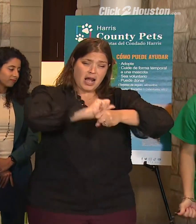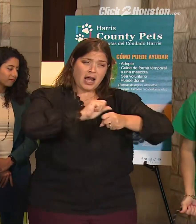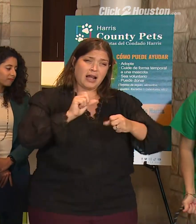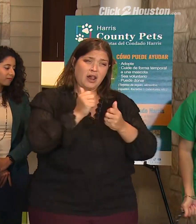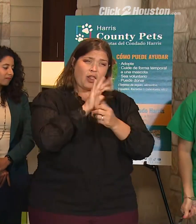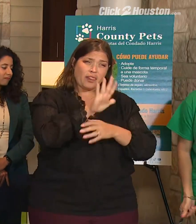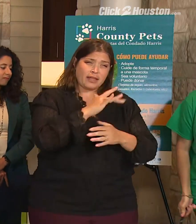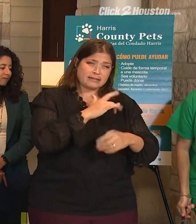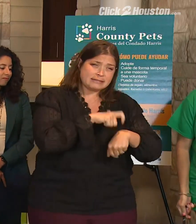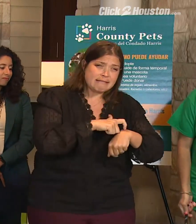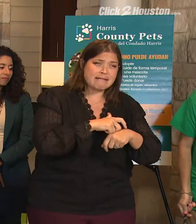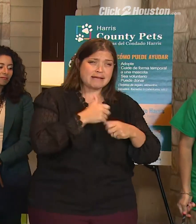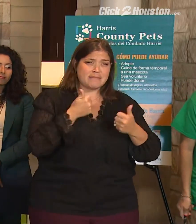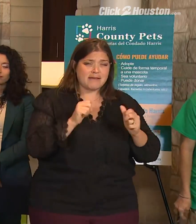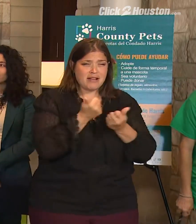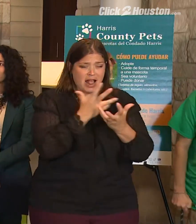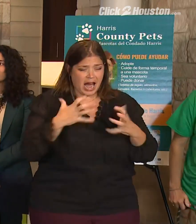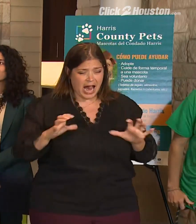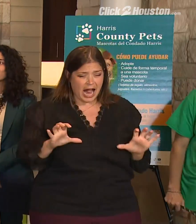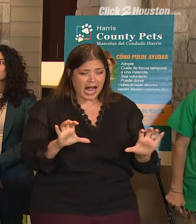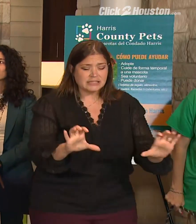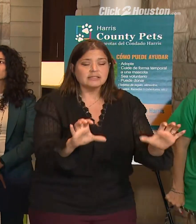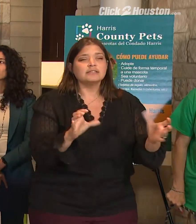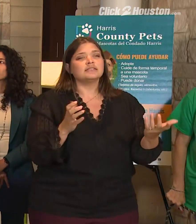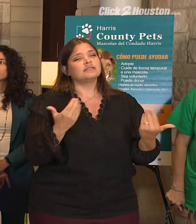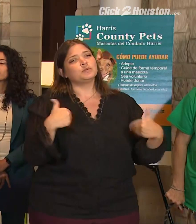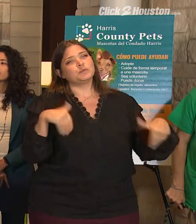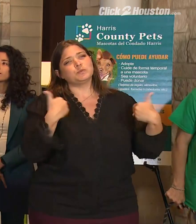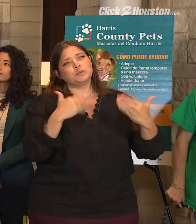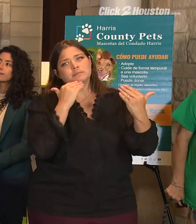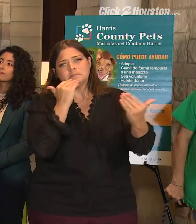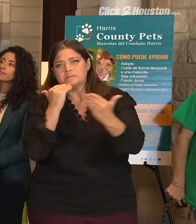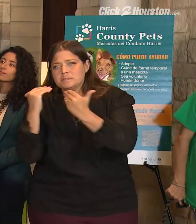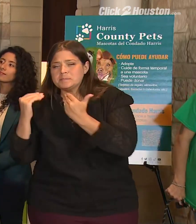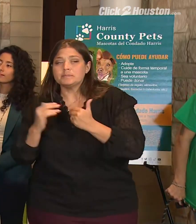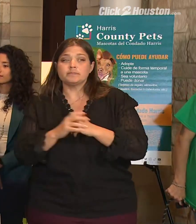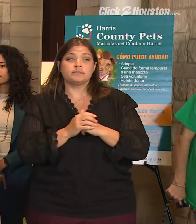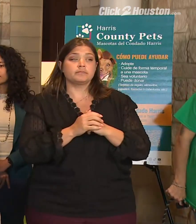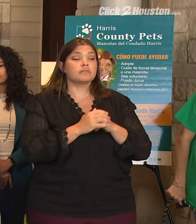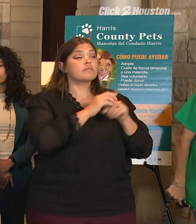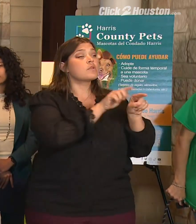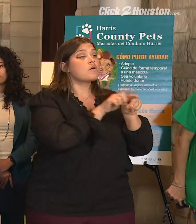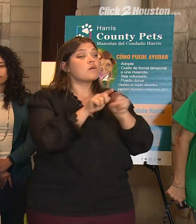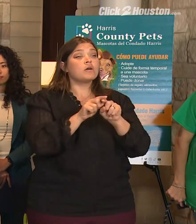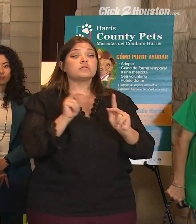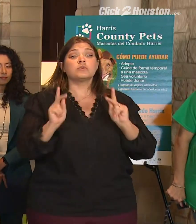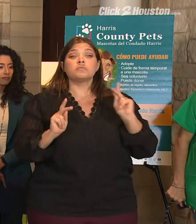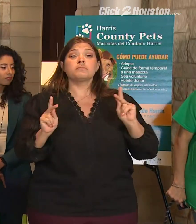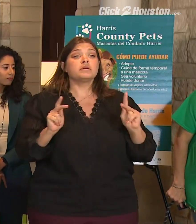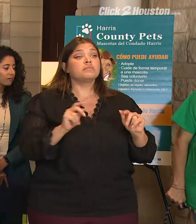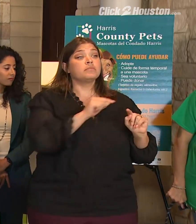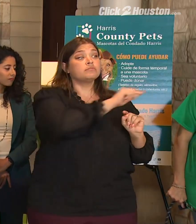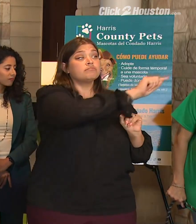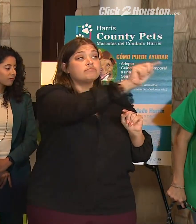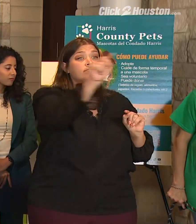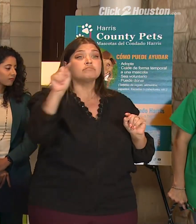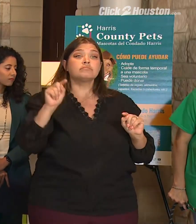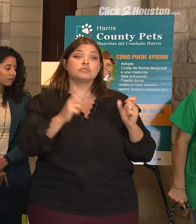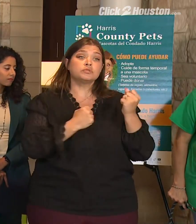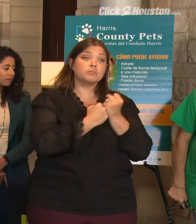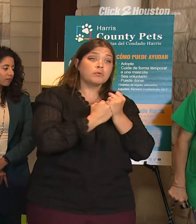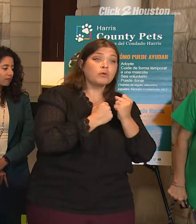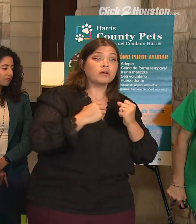thank all of the peripheral friends and supporters of the Harris County Pets Clinic,